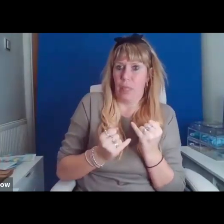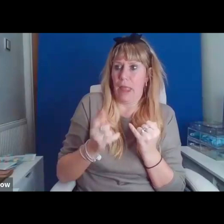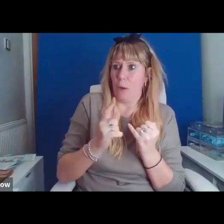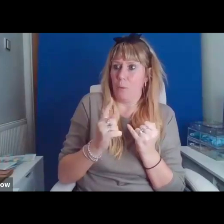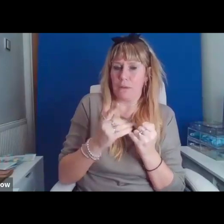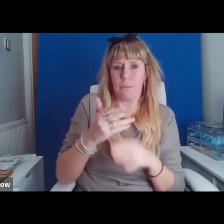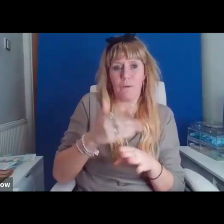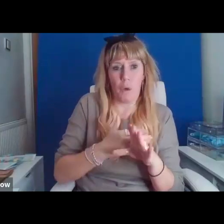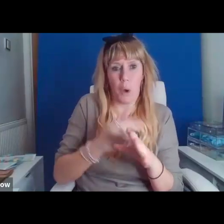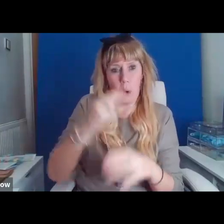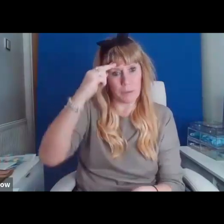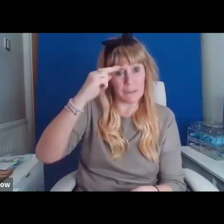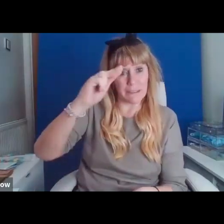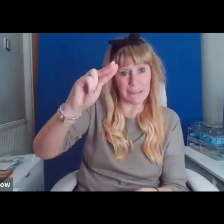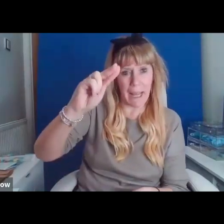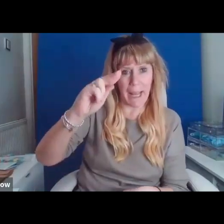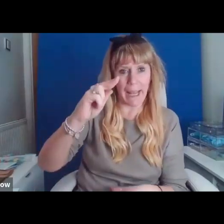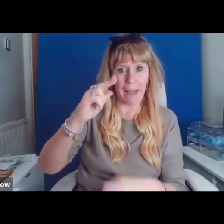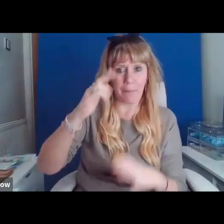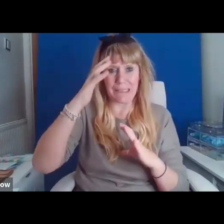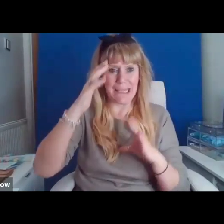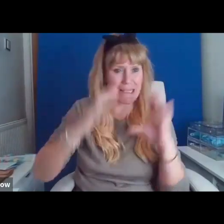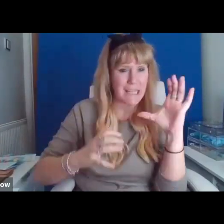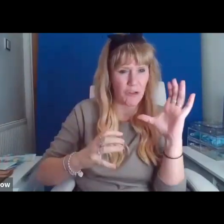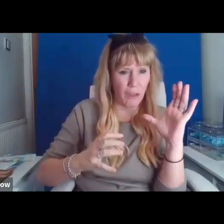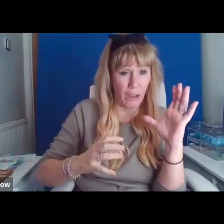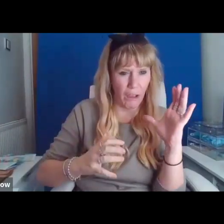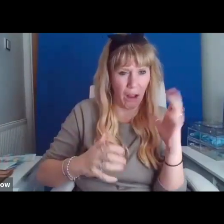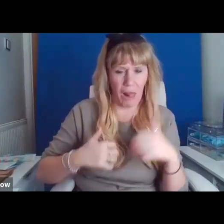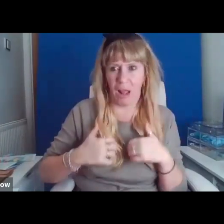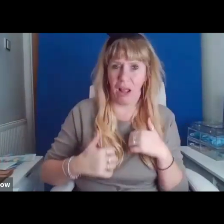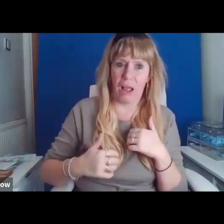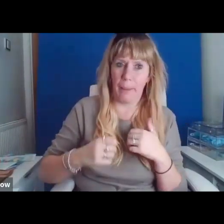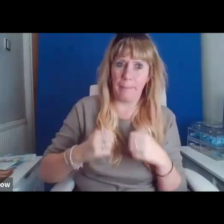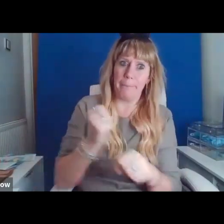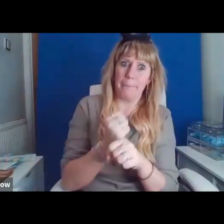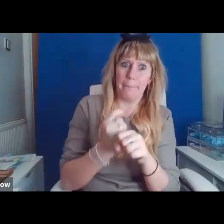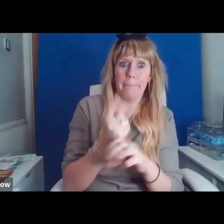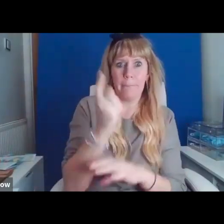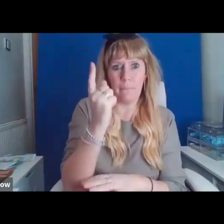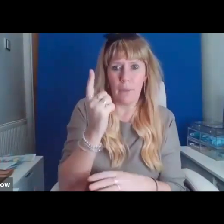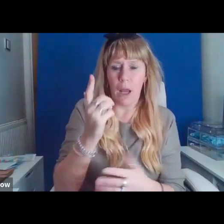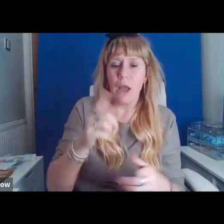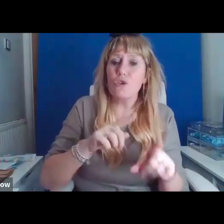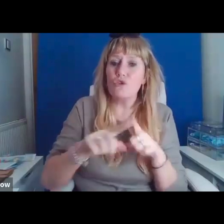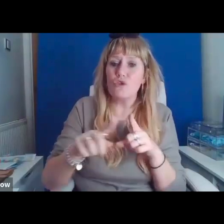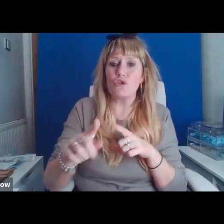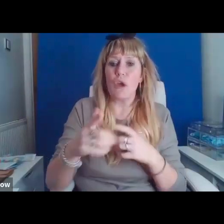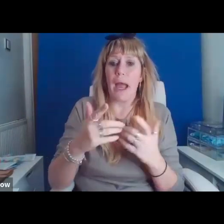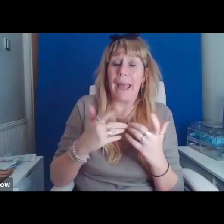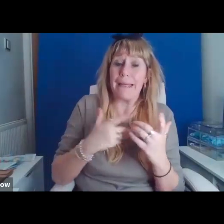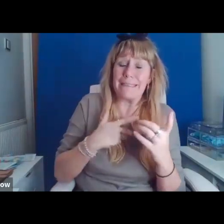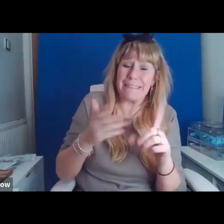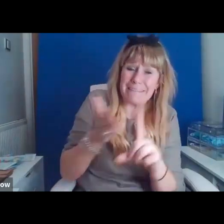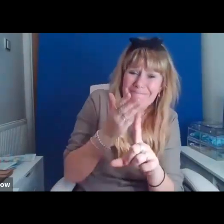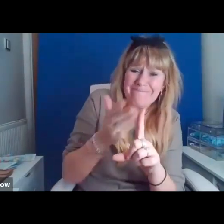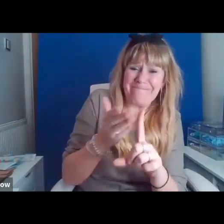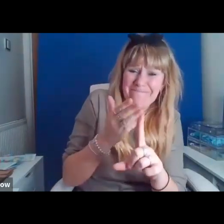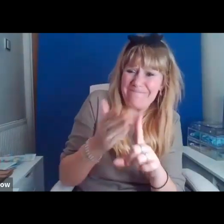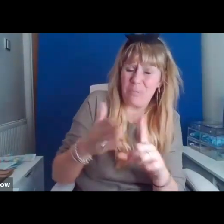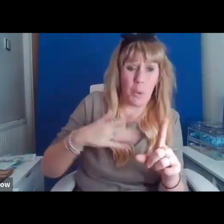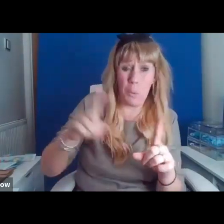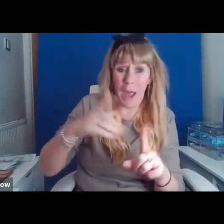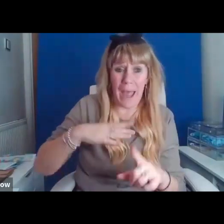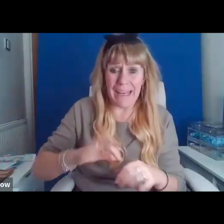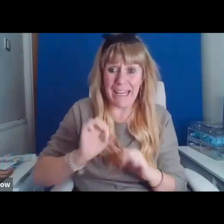I must fasten my fury to function and try in vain to get what I need from them, ignore the rub that